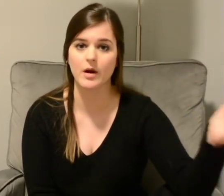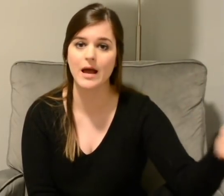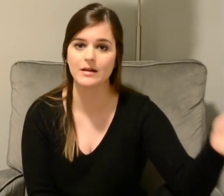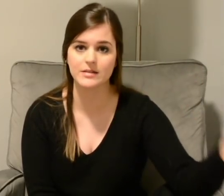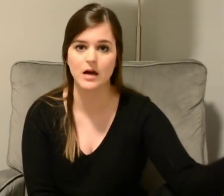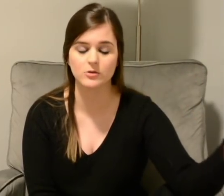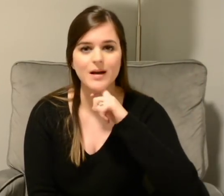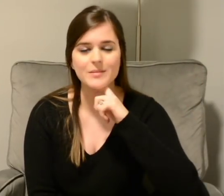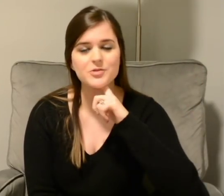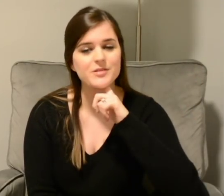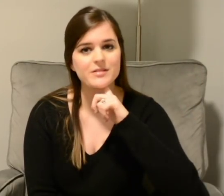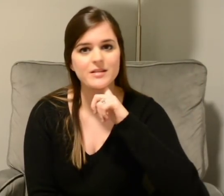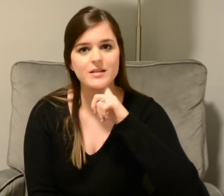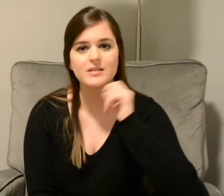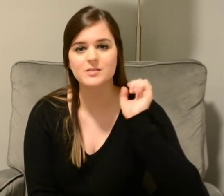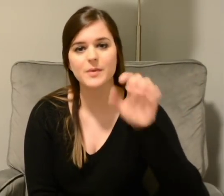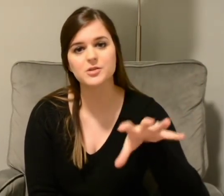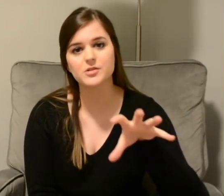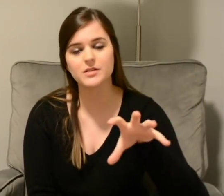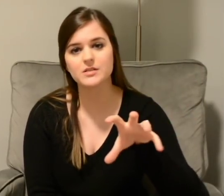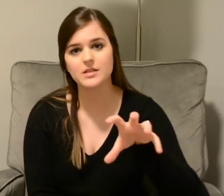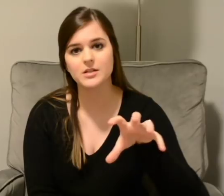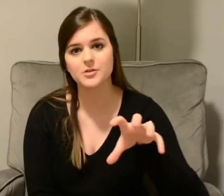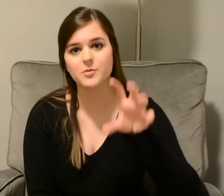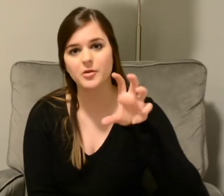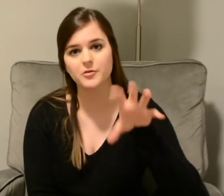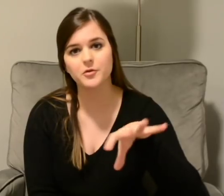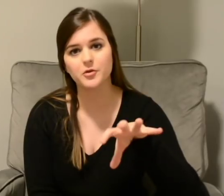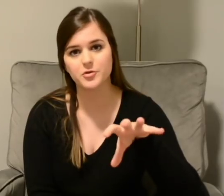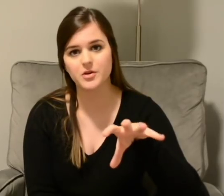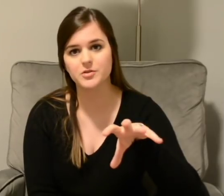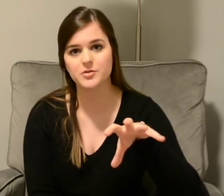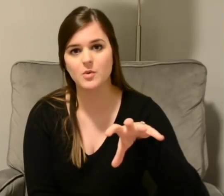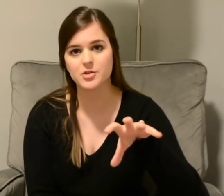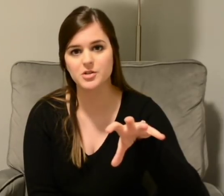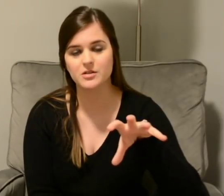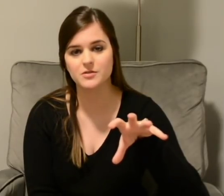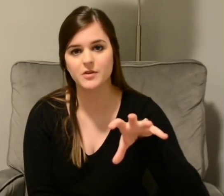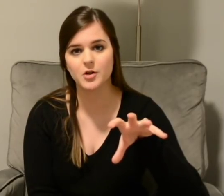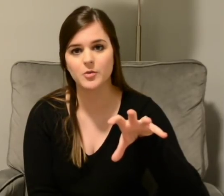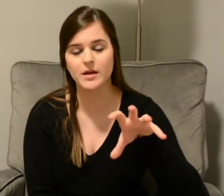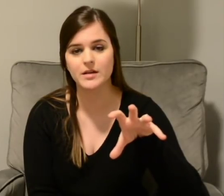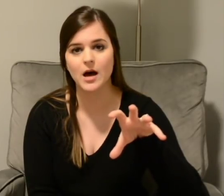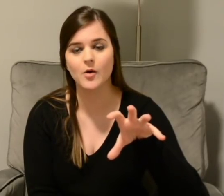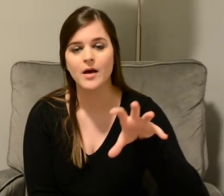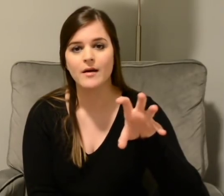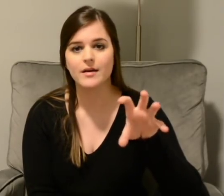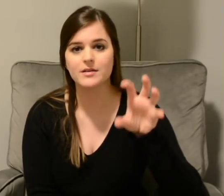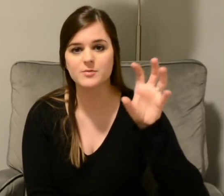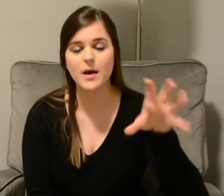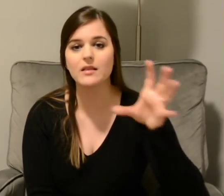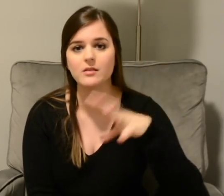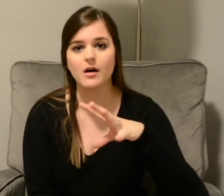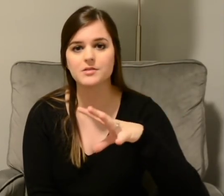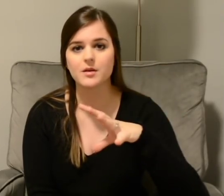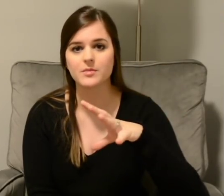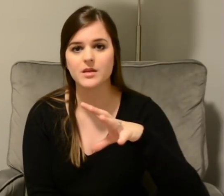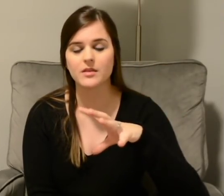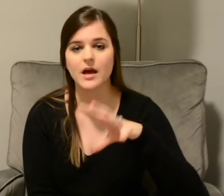were headed down. I'm interested, especially to hear from other funeral directors watching this video right now. Is pet loss something that